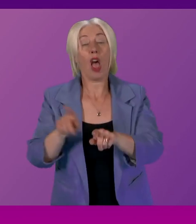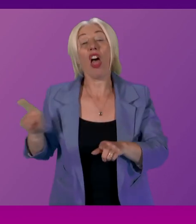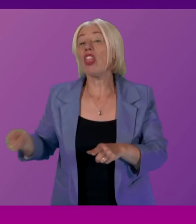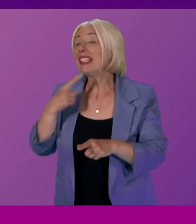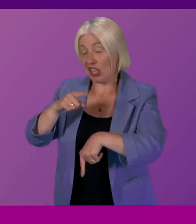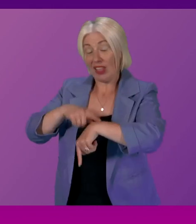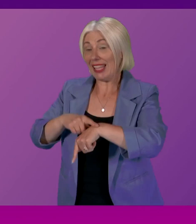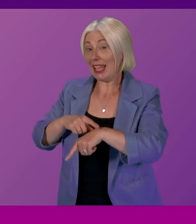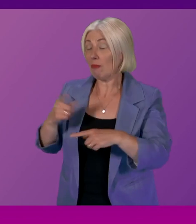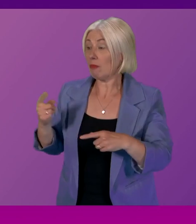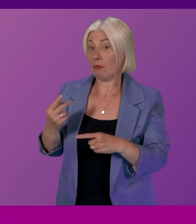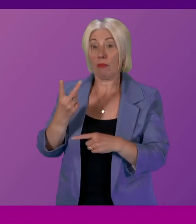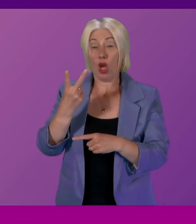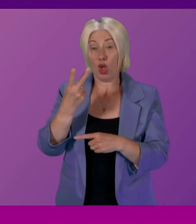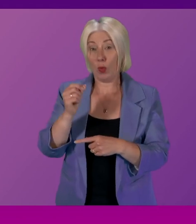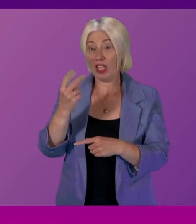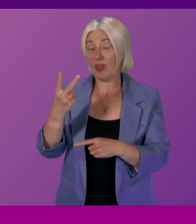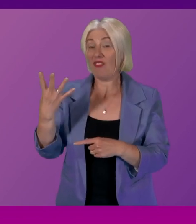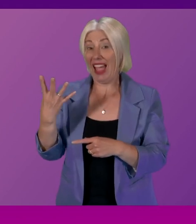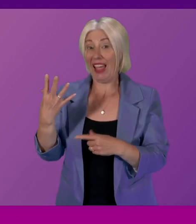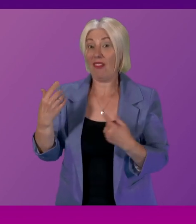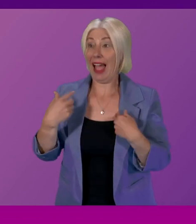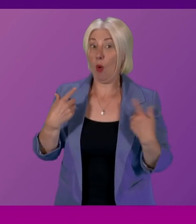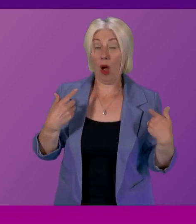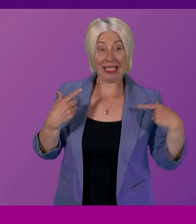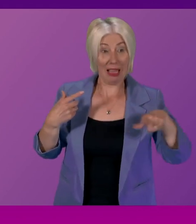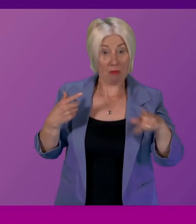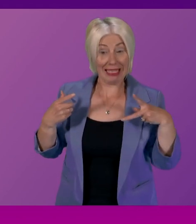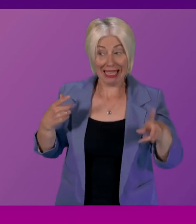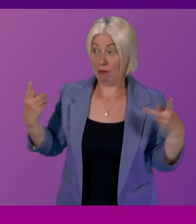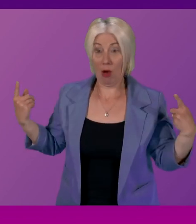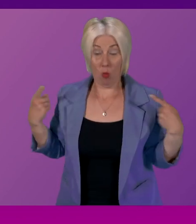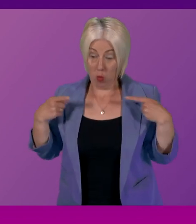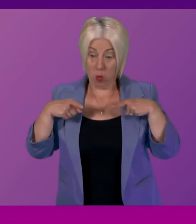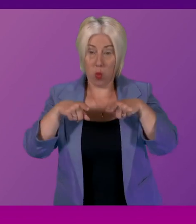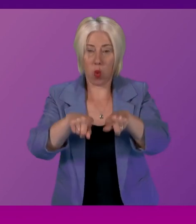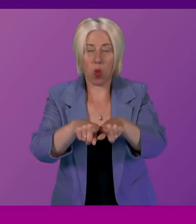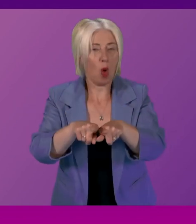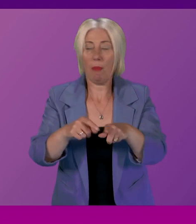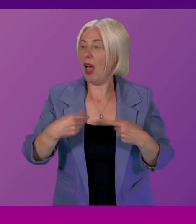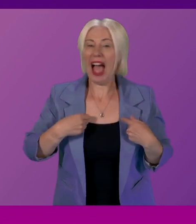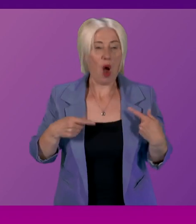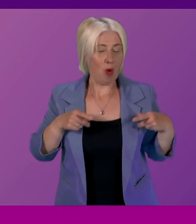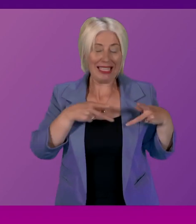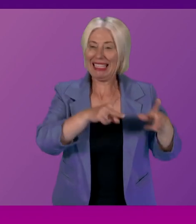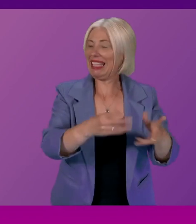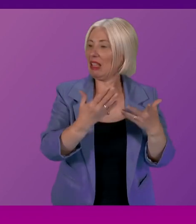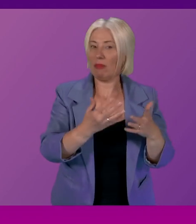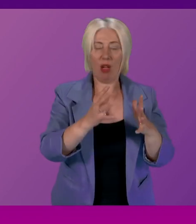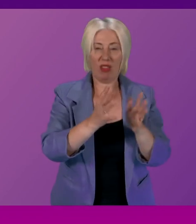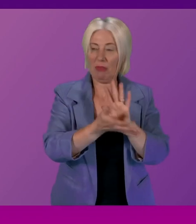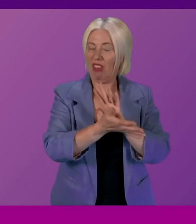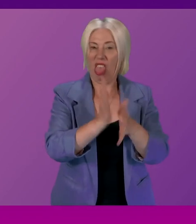would be in 2025 so we've had our own scheme virtually torpedoed and no UK